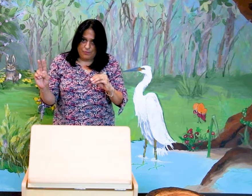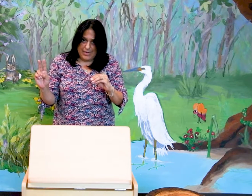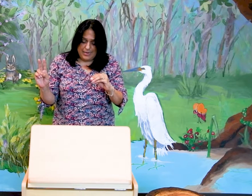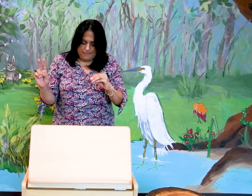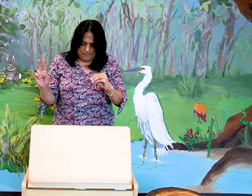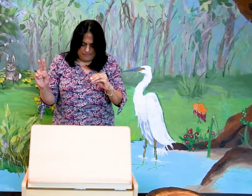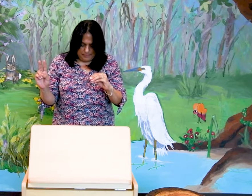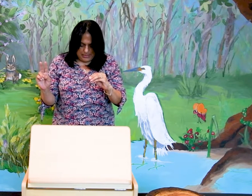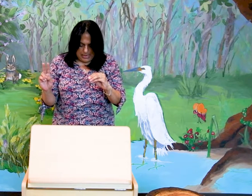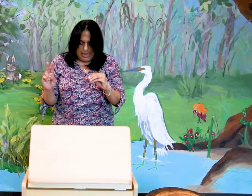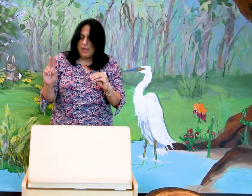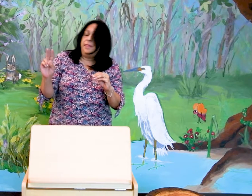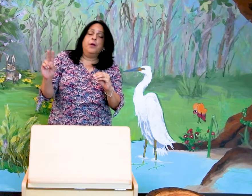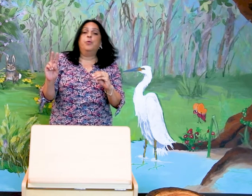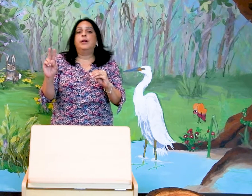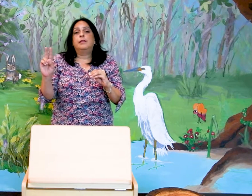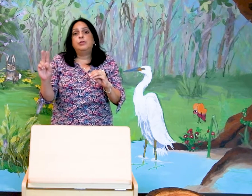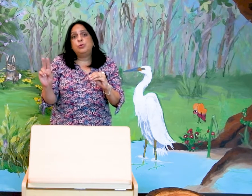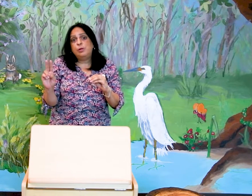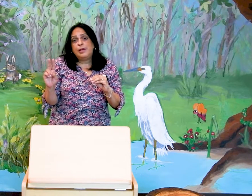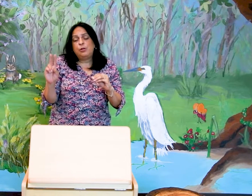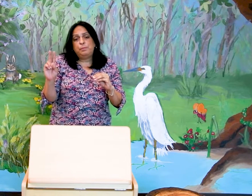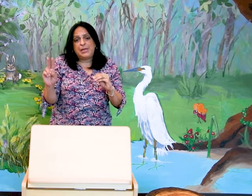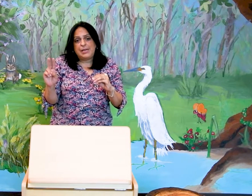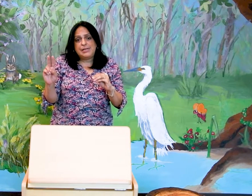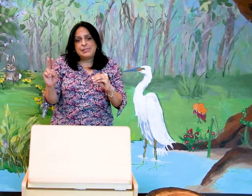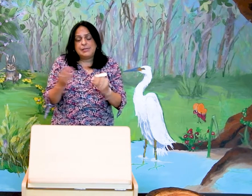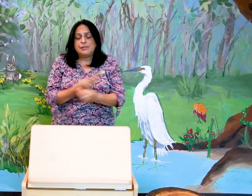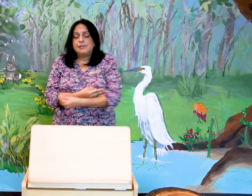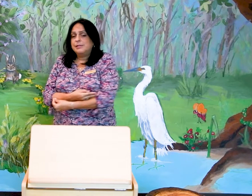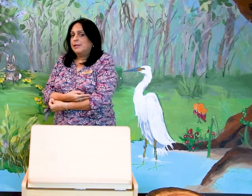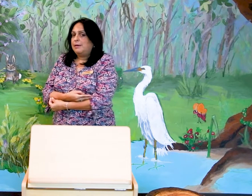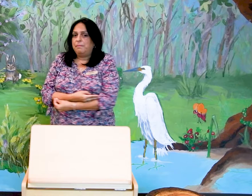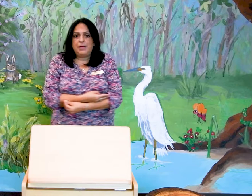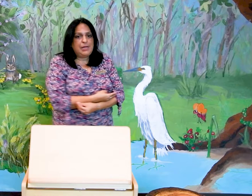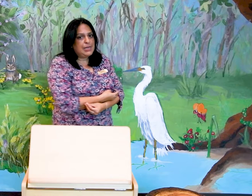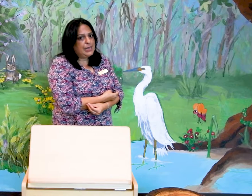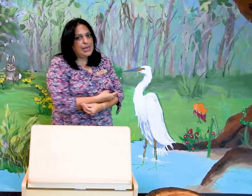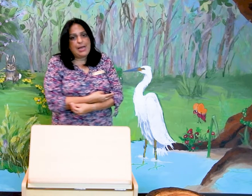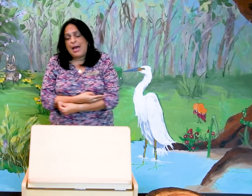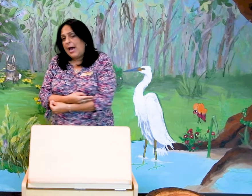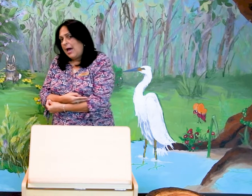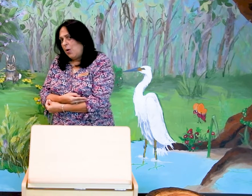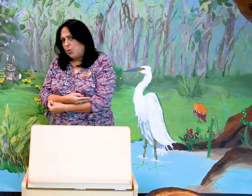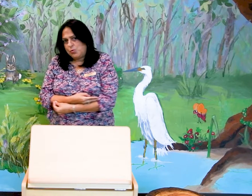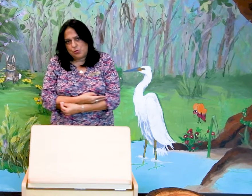Ready? There were two little piggies sleeping in a house.